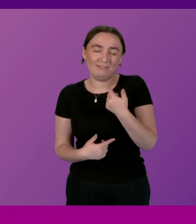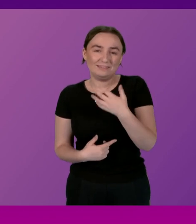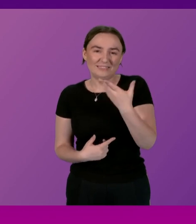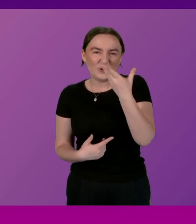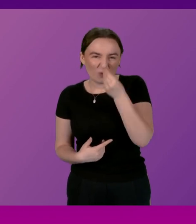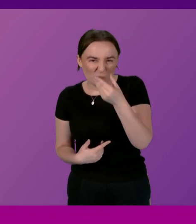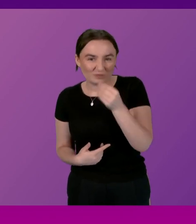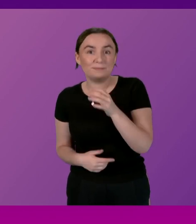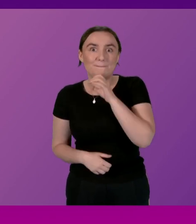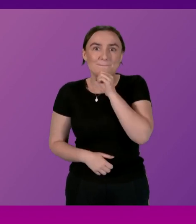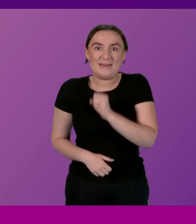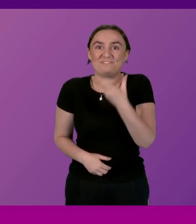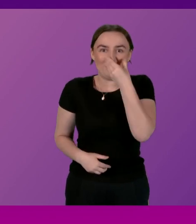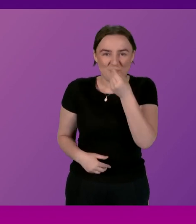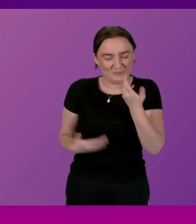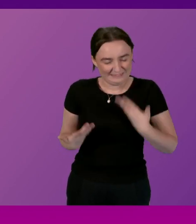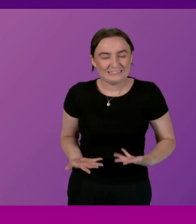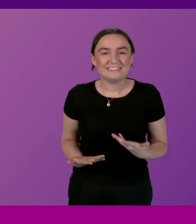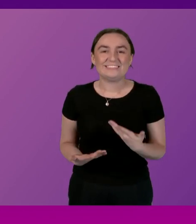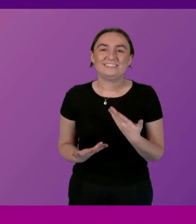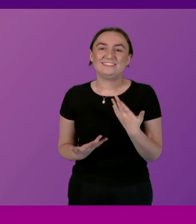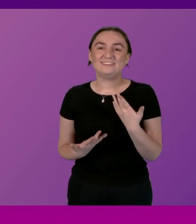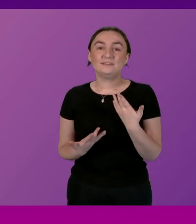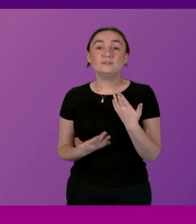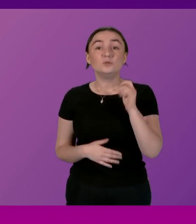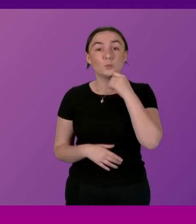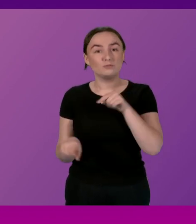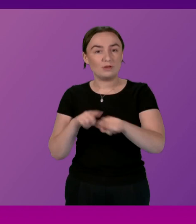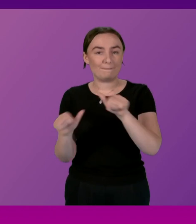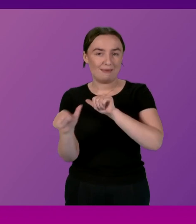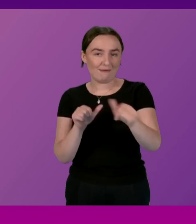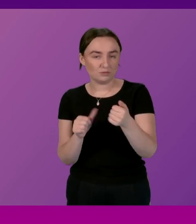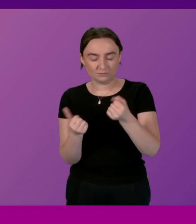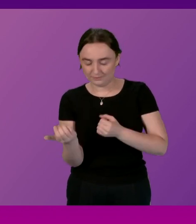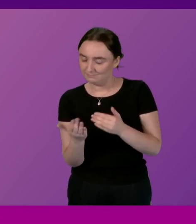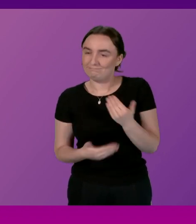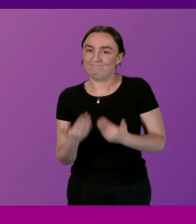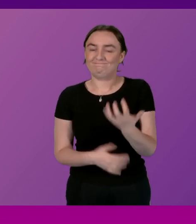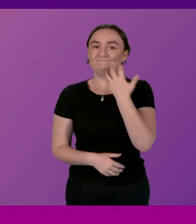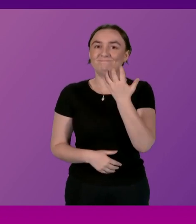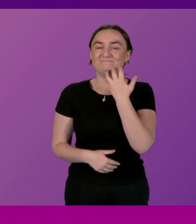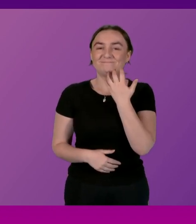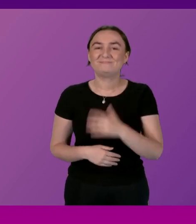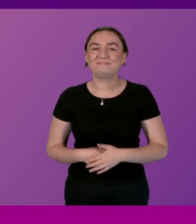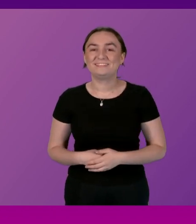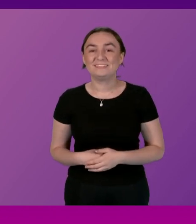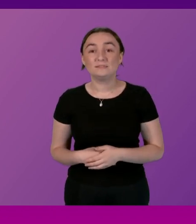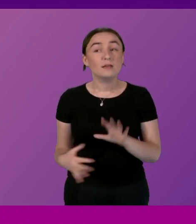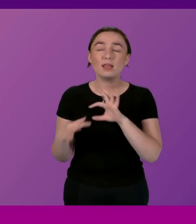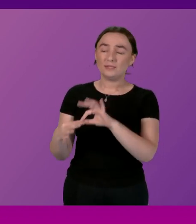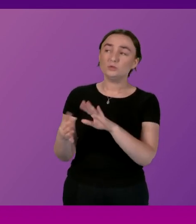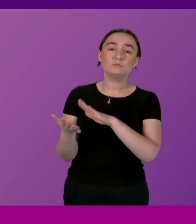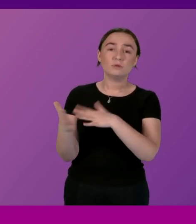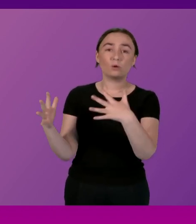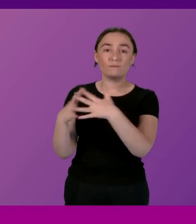battling a very serious case of the man flu as things stand, but I'll do my very best to power through. Can I say in relation to Martin